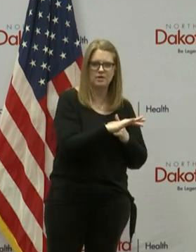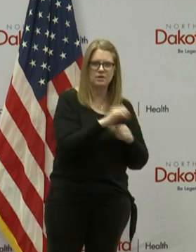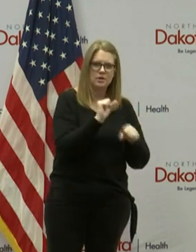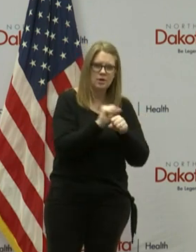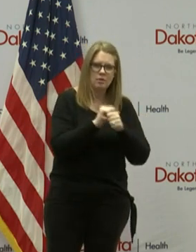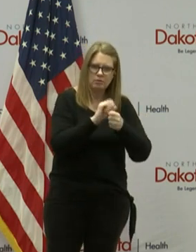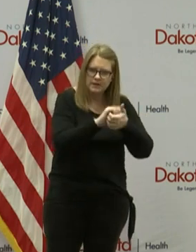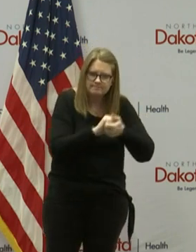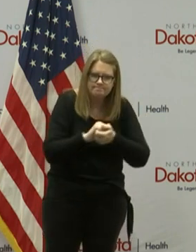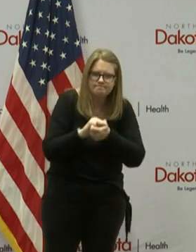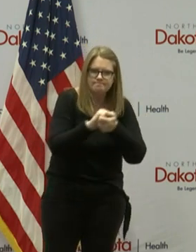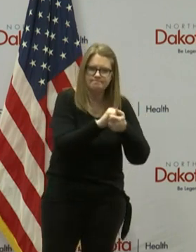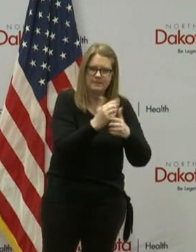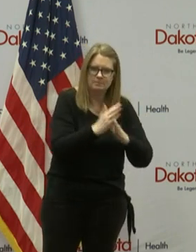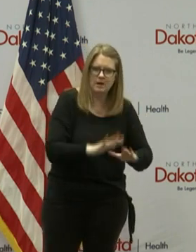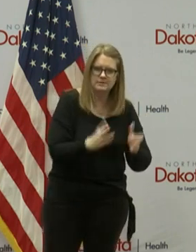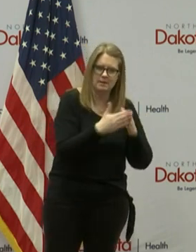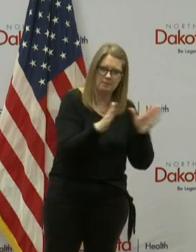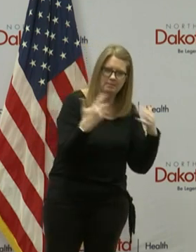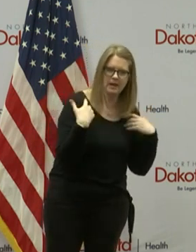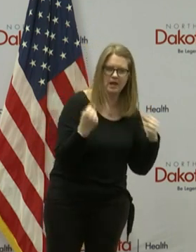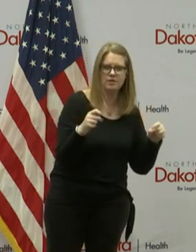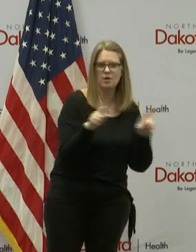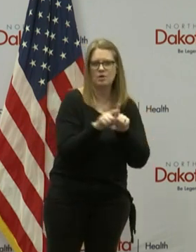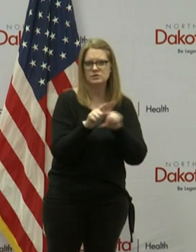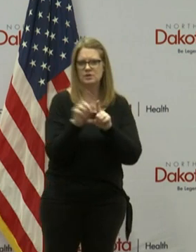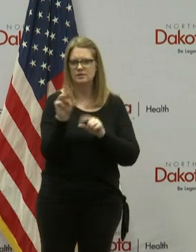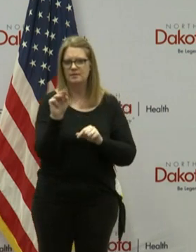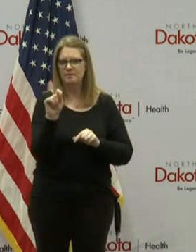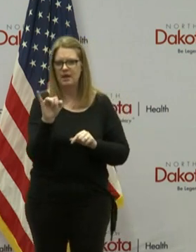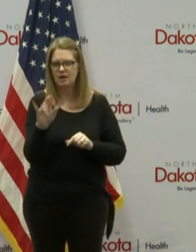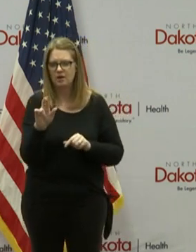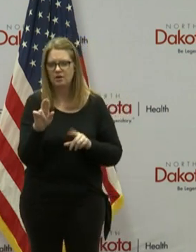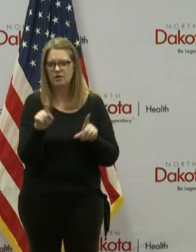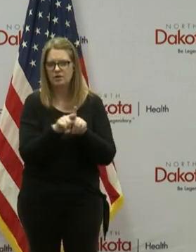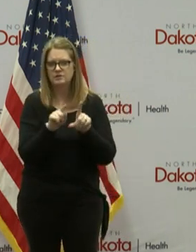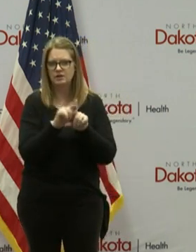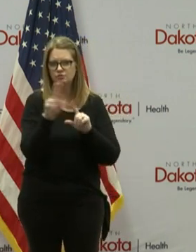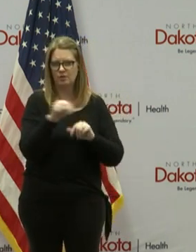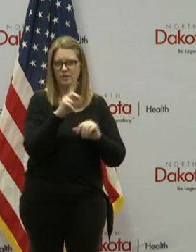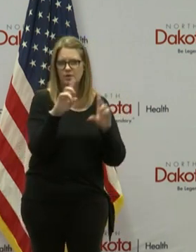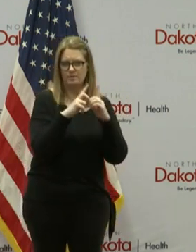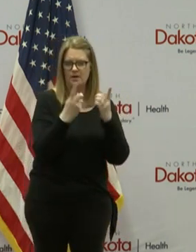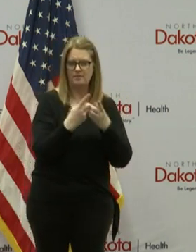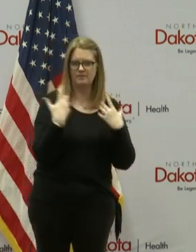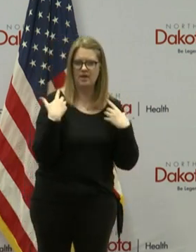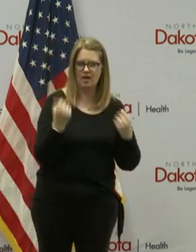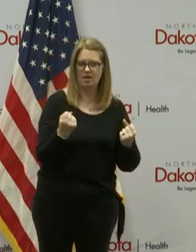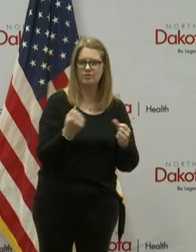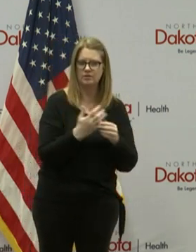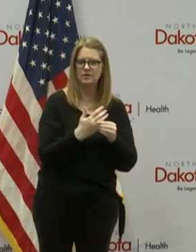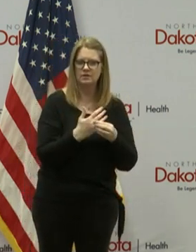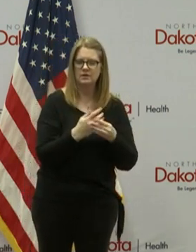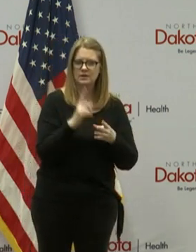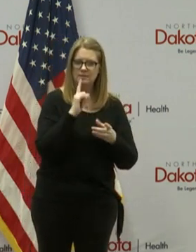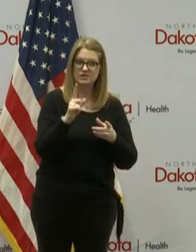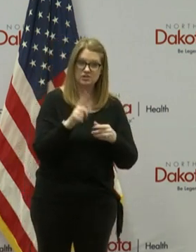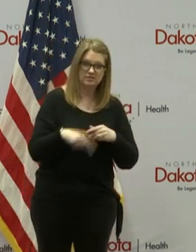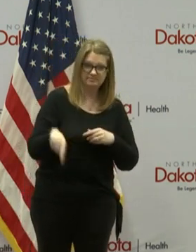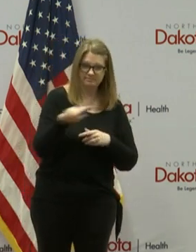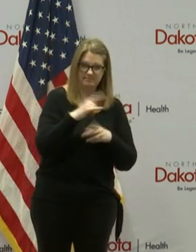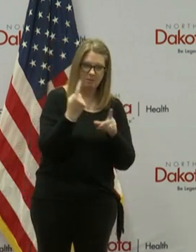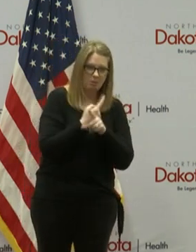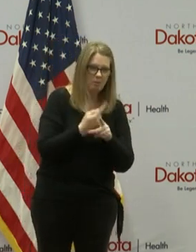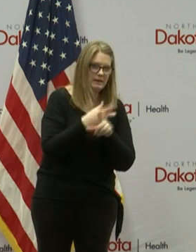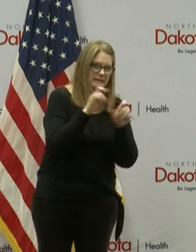with our partners in public health, as well as the Mayor and the North Dakota Department of Health, ensuring that appropriate testing and